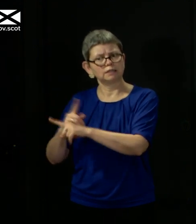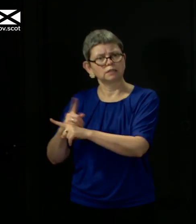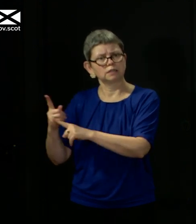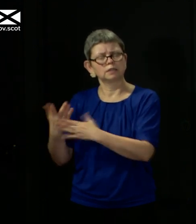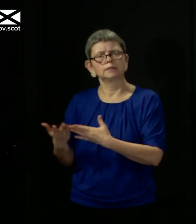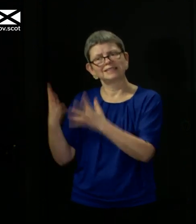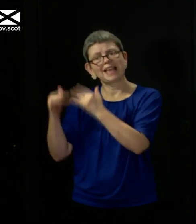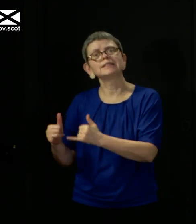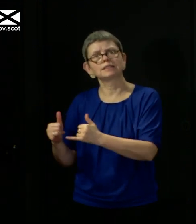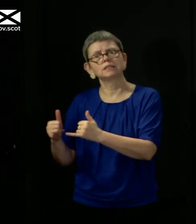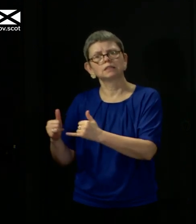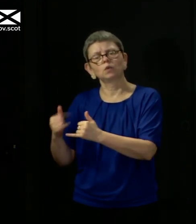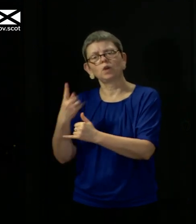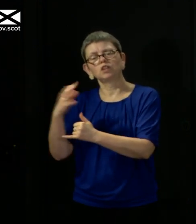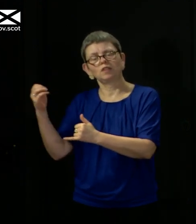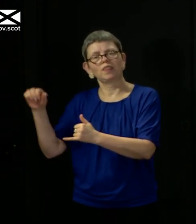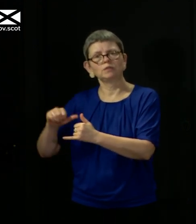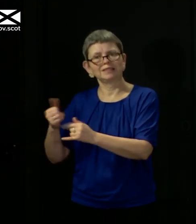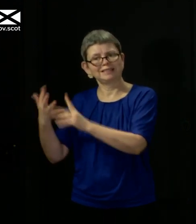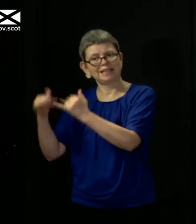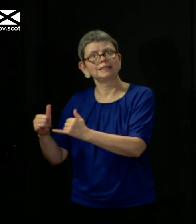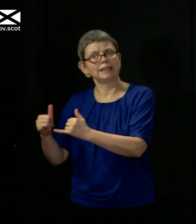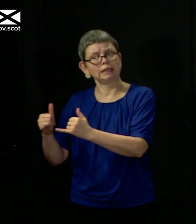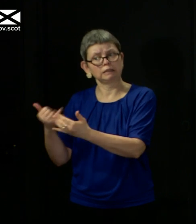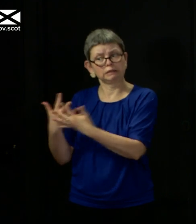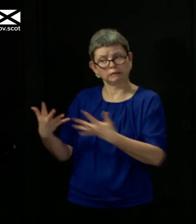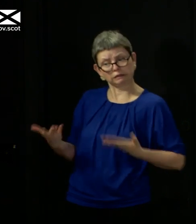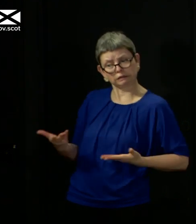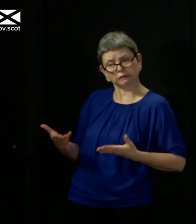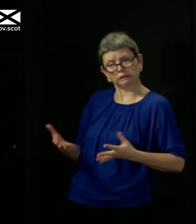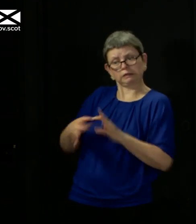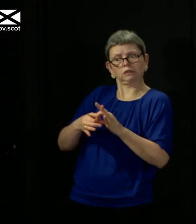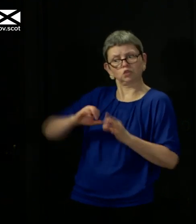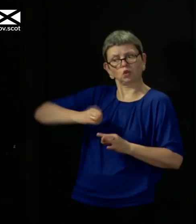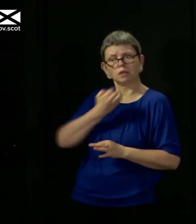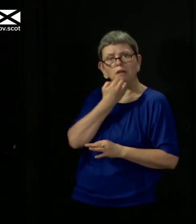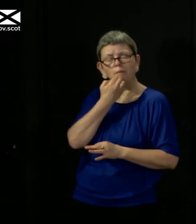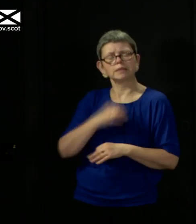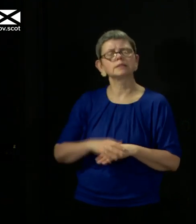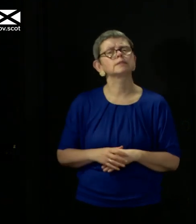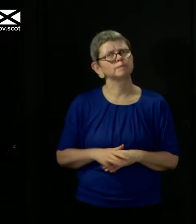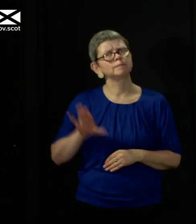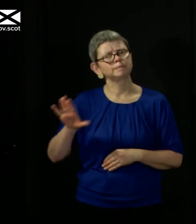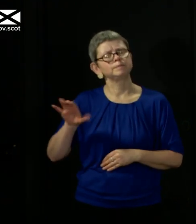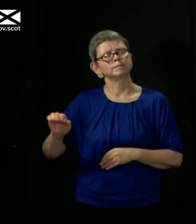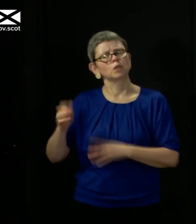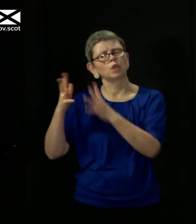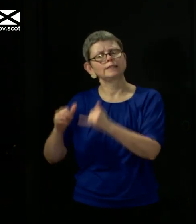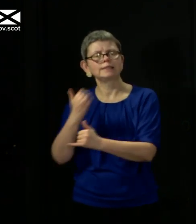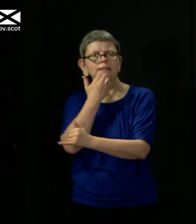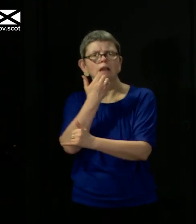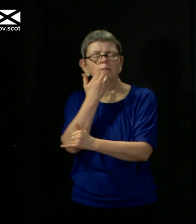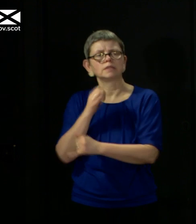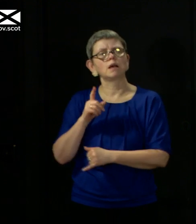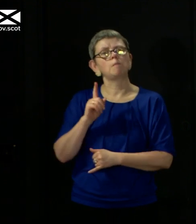about testing as the week develops. We are working in Scotland on making sure that the capacity for